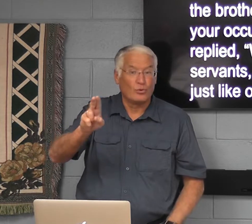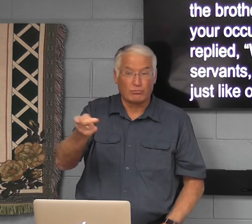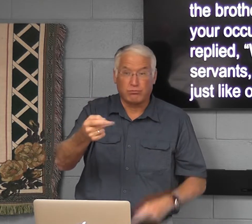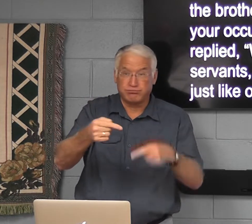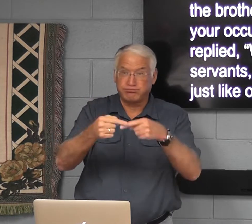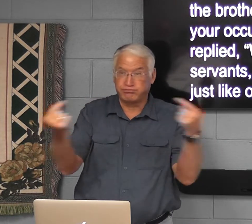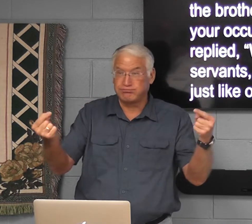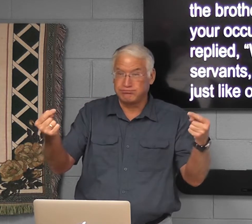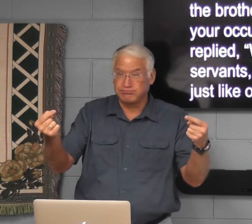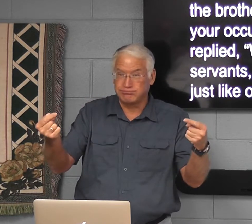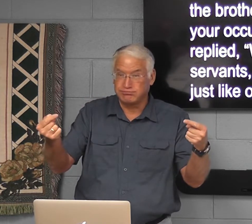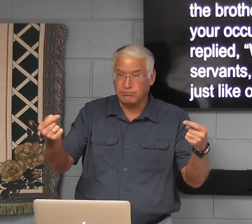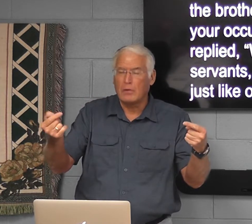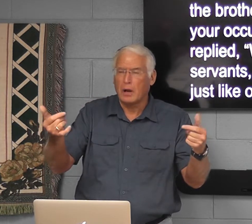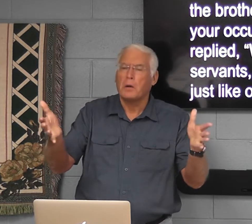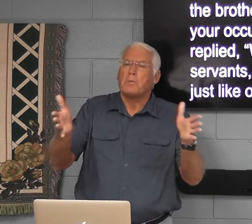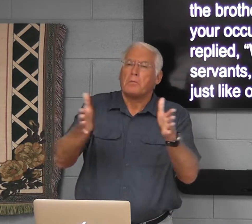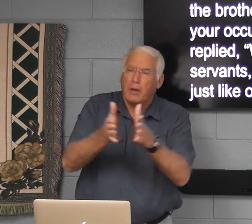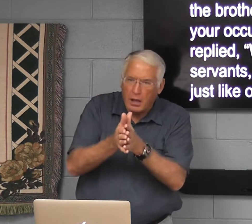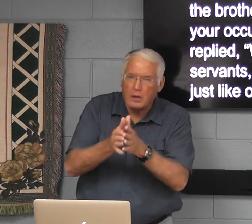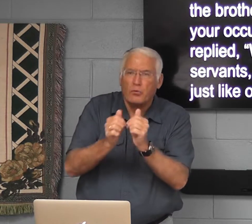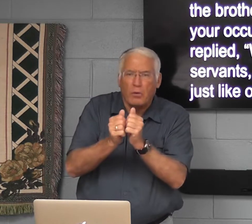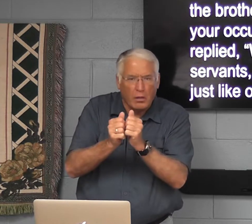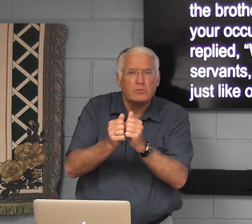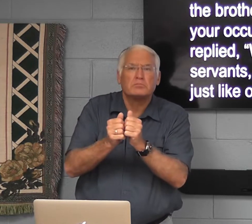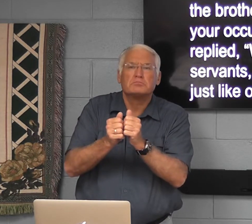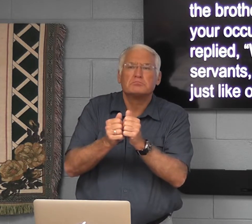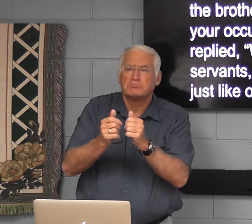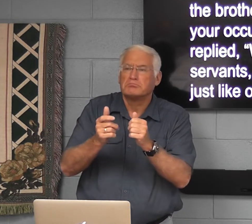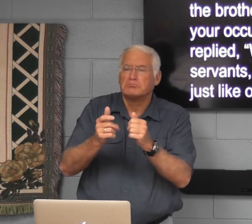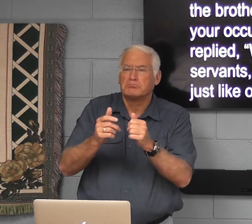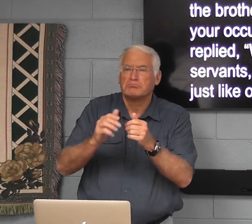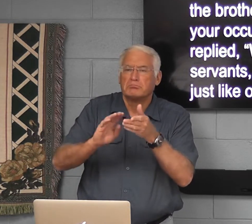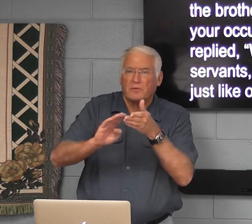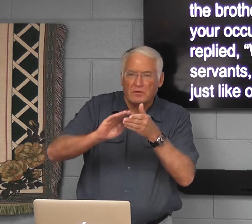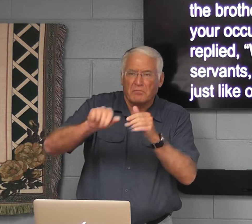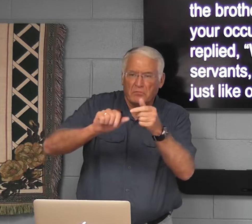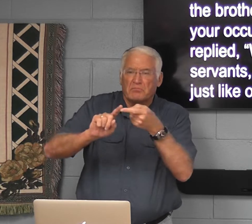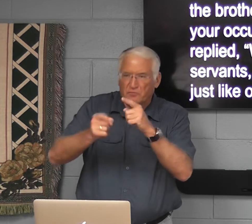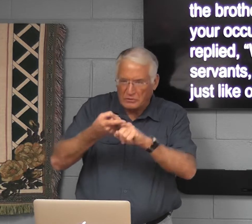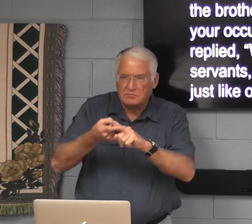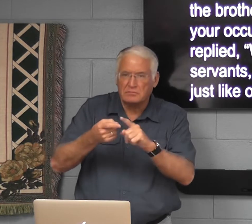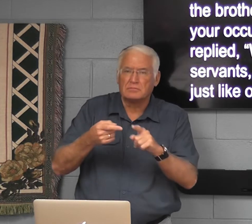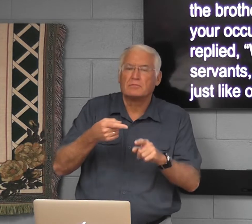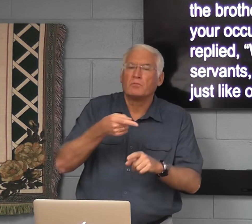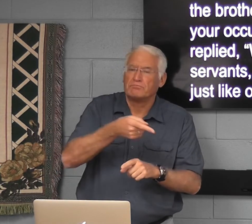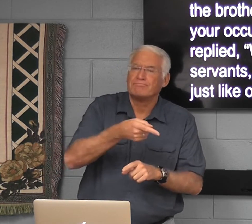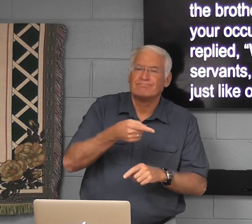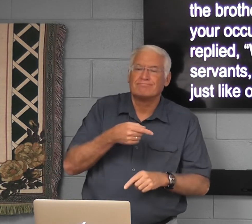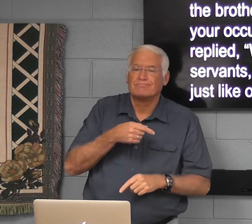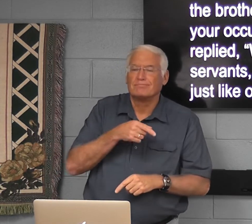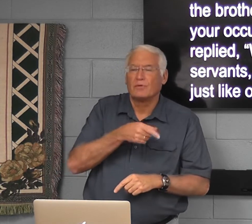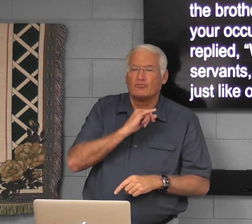Esau. Remember, they came back together. Jacob and Esau, they forgave each other.